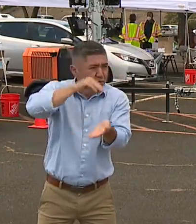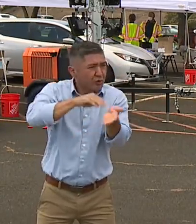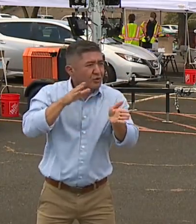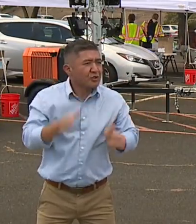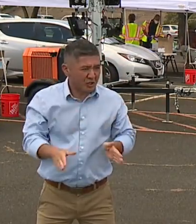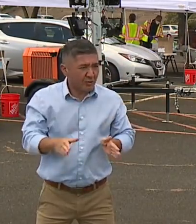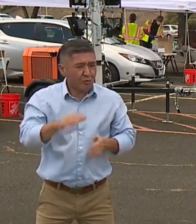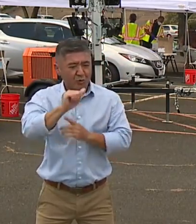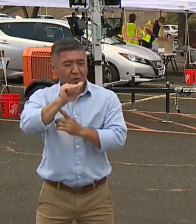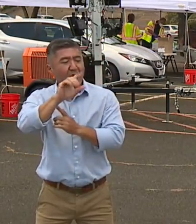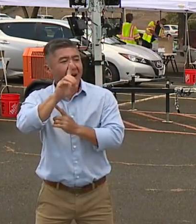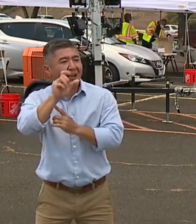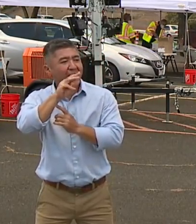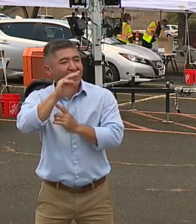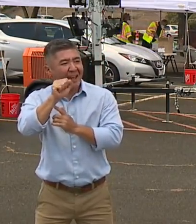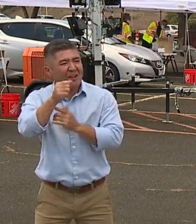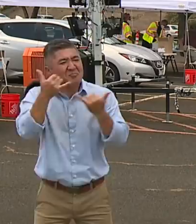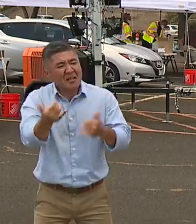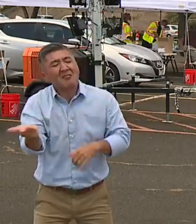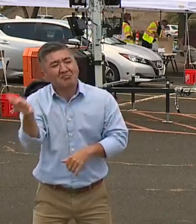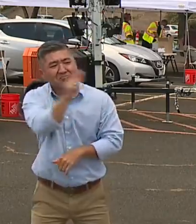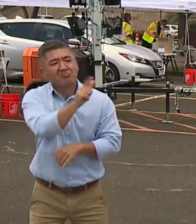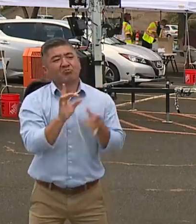them to say a few words. Thank you very much.